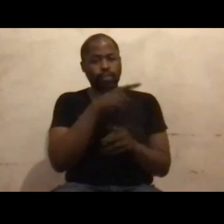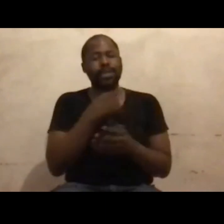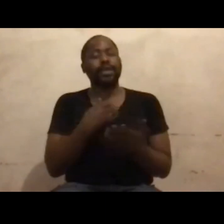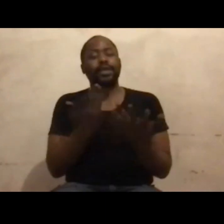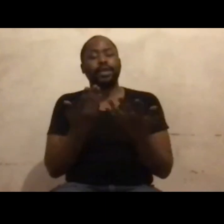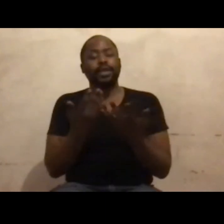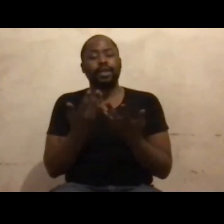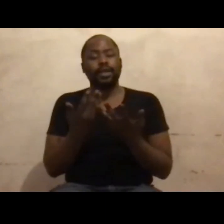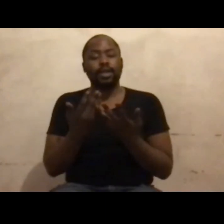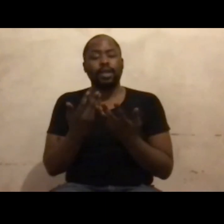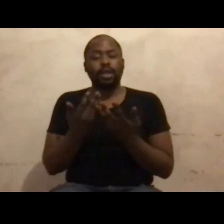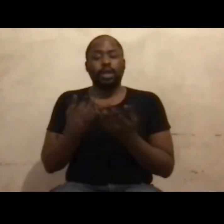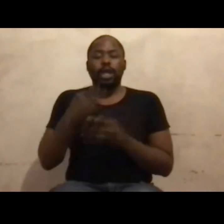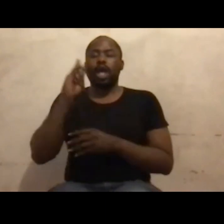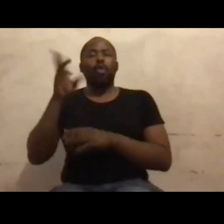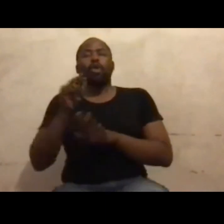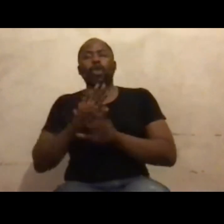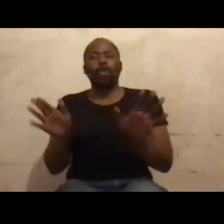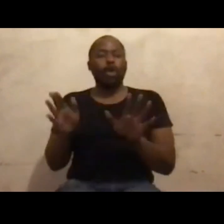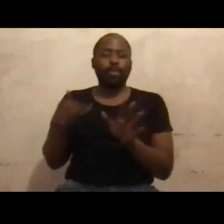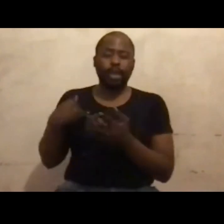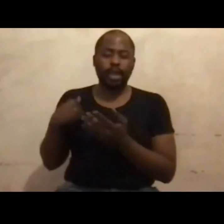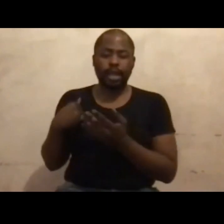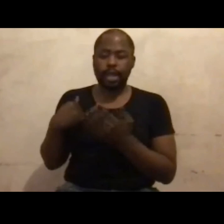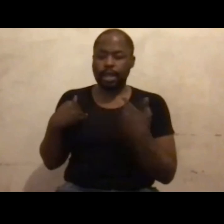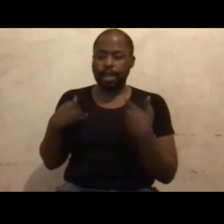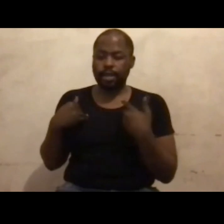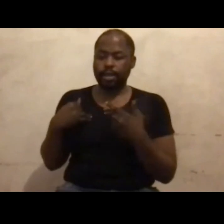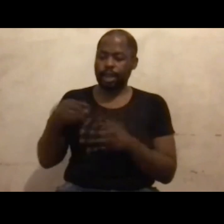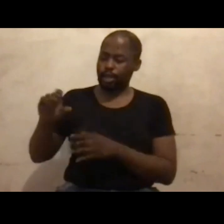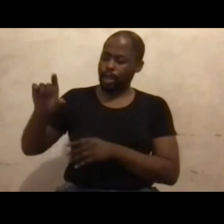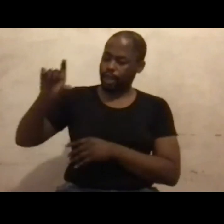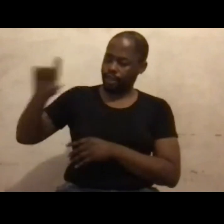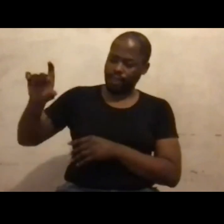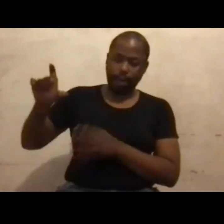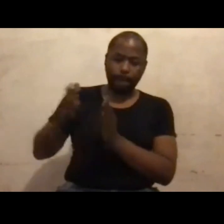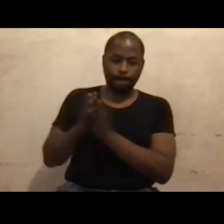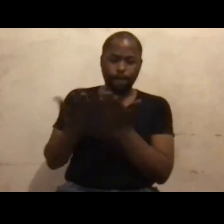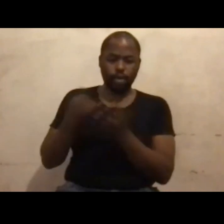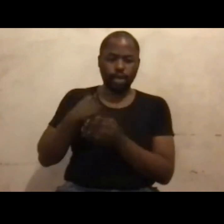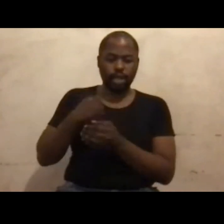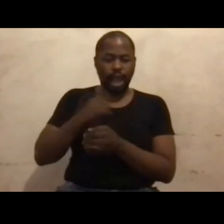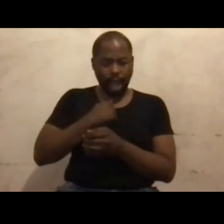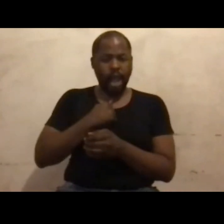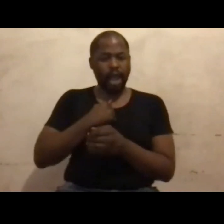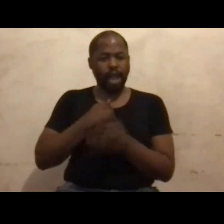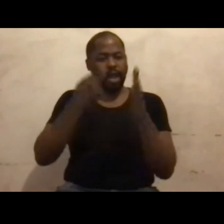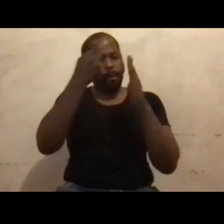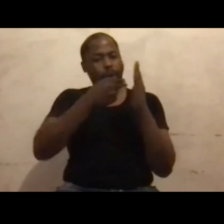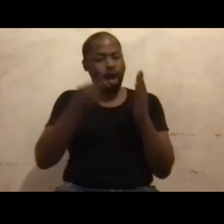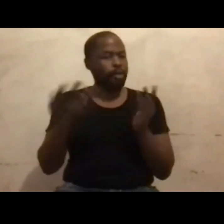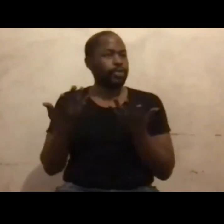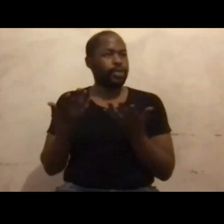I would not have been able to publish that thick book called I Am Art if I walked my journey alone.